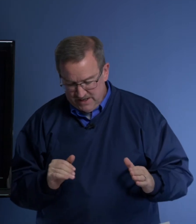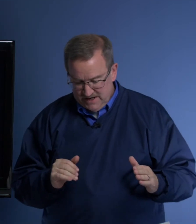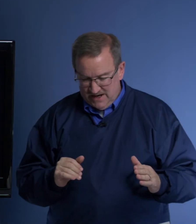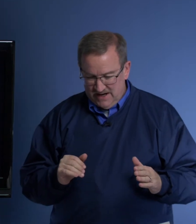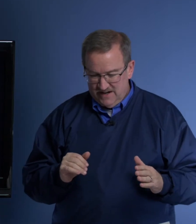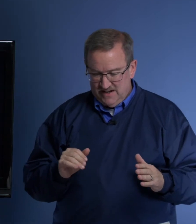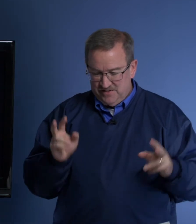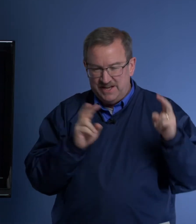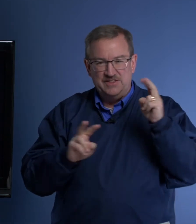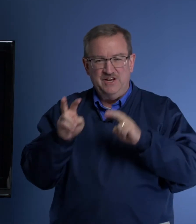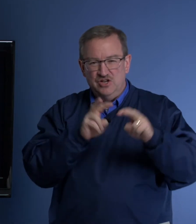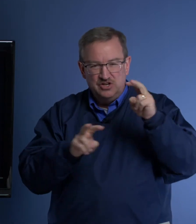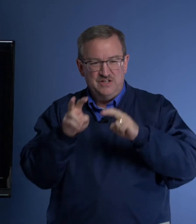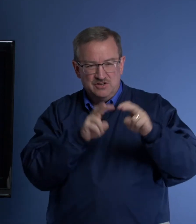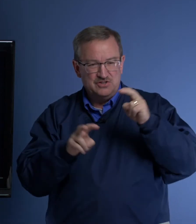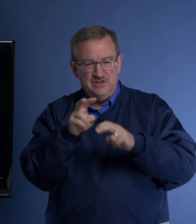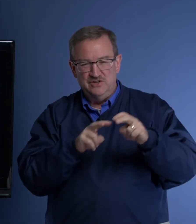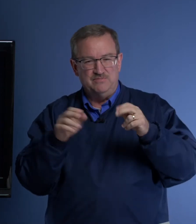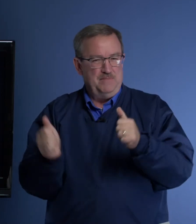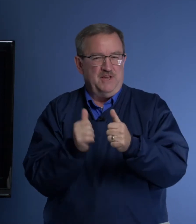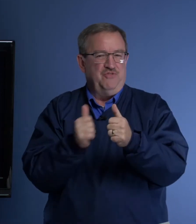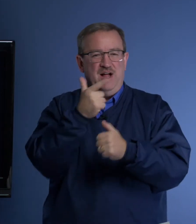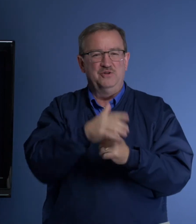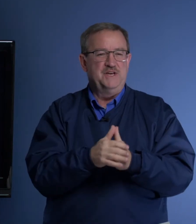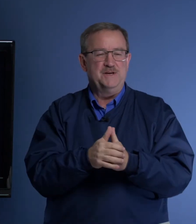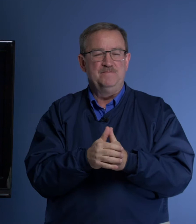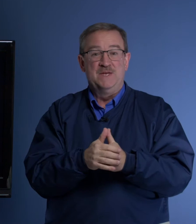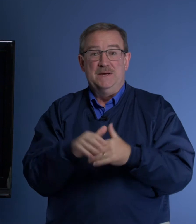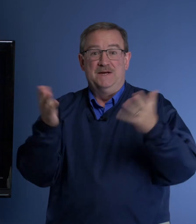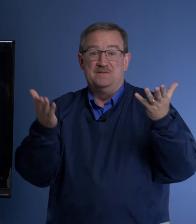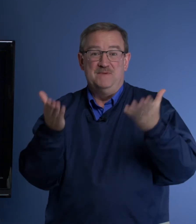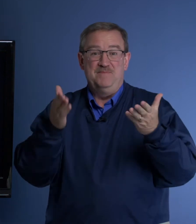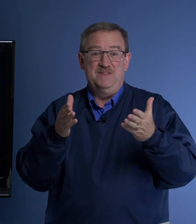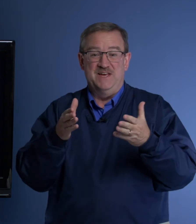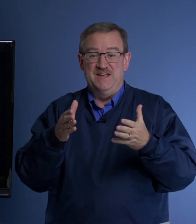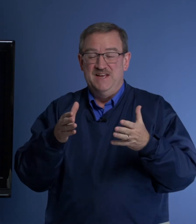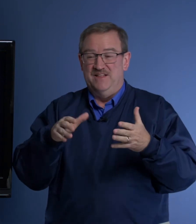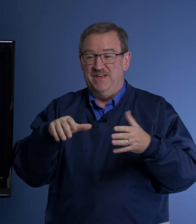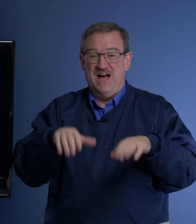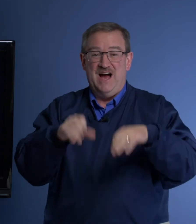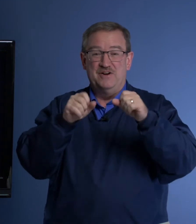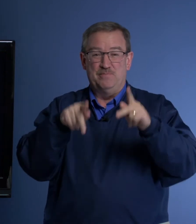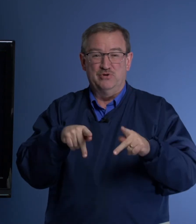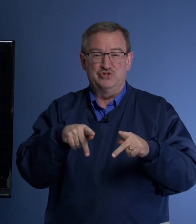they they looked and looked and looked. Maybe they followed him. Maybe they they hired a person,